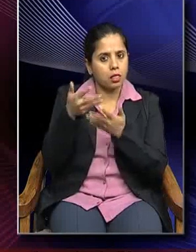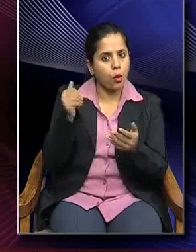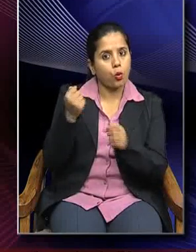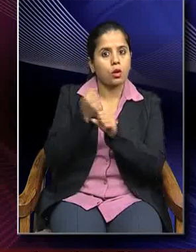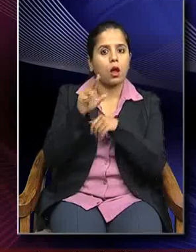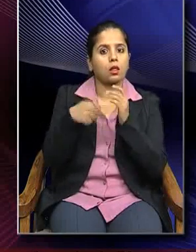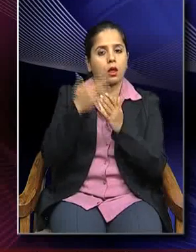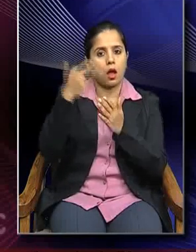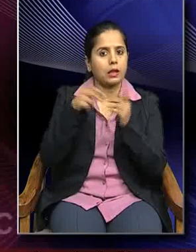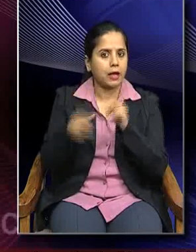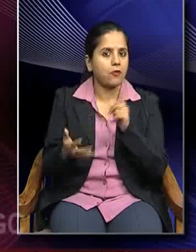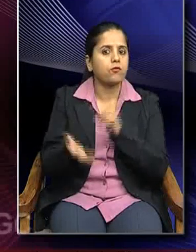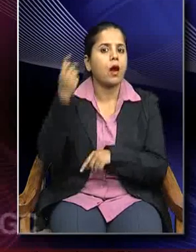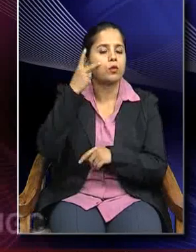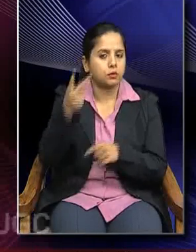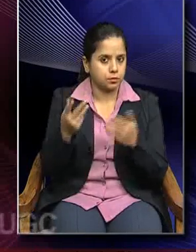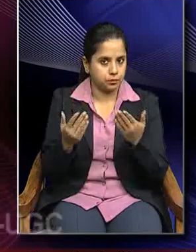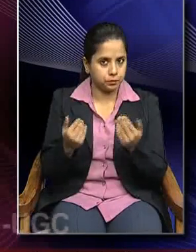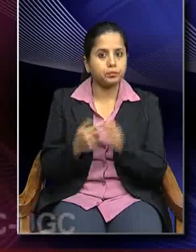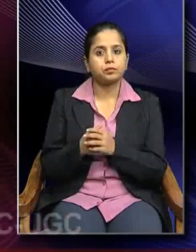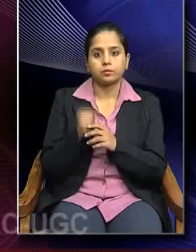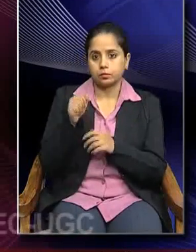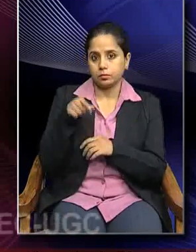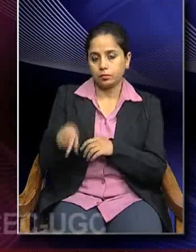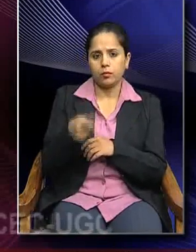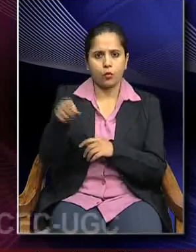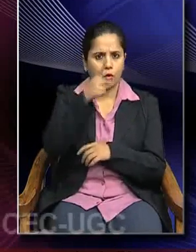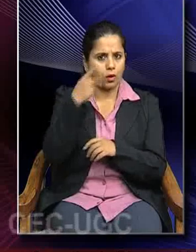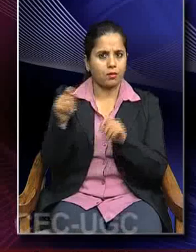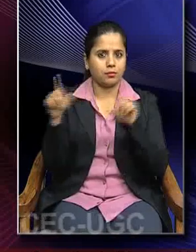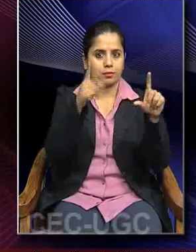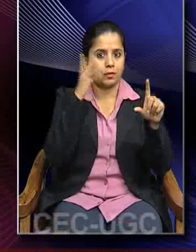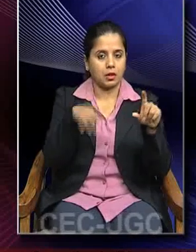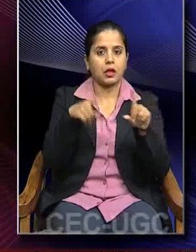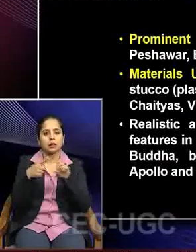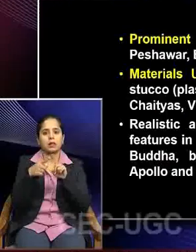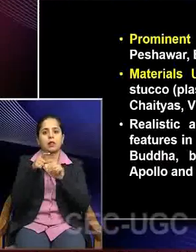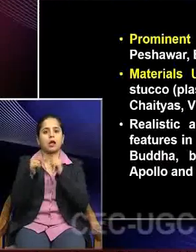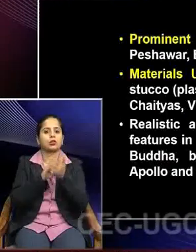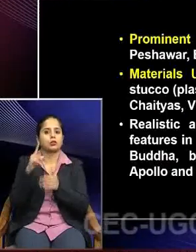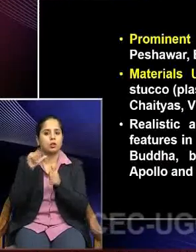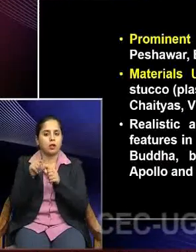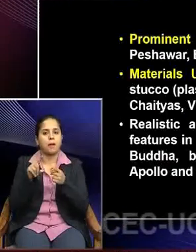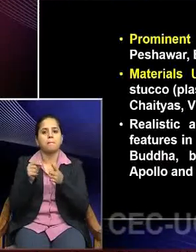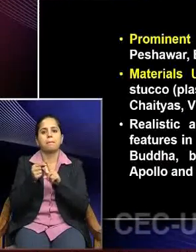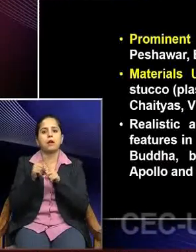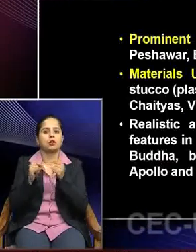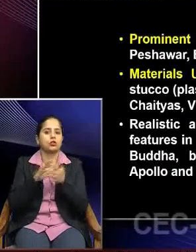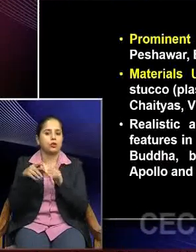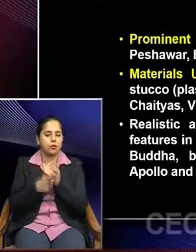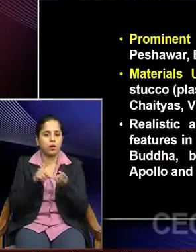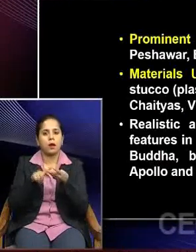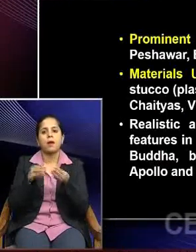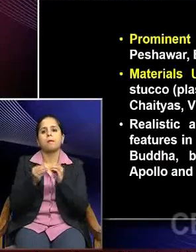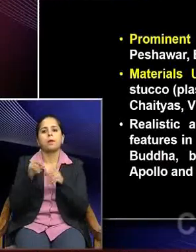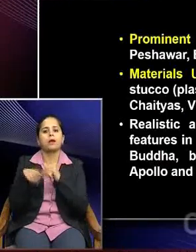art can be found of course are as you can see on the slide, Takshila, Peshawar, Bagram